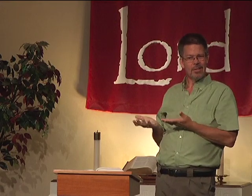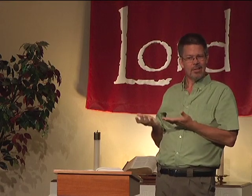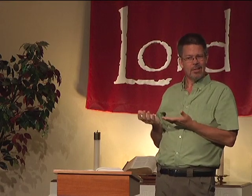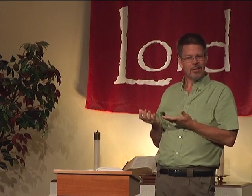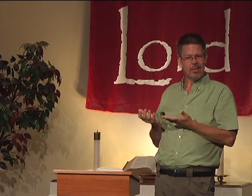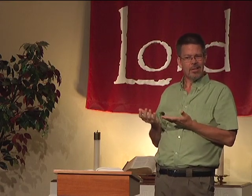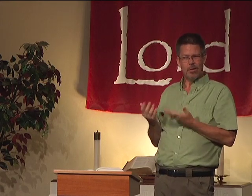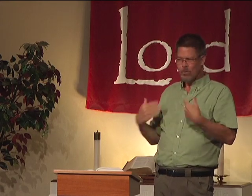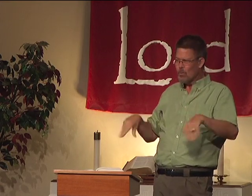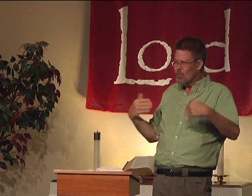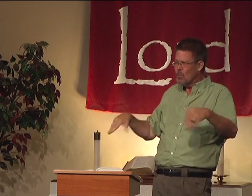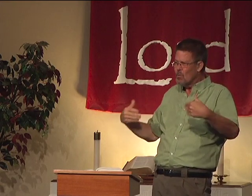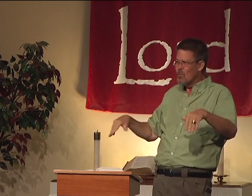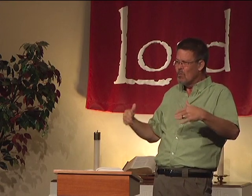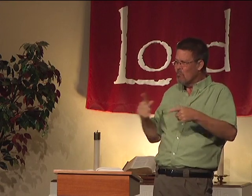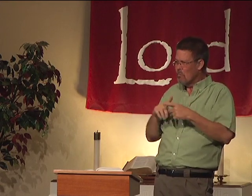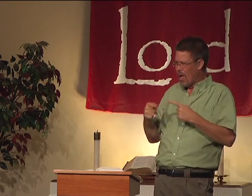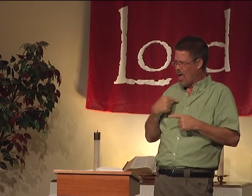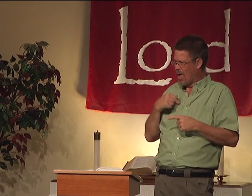because I made a comment. Wow.